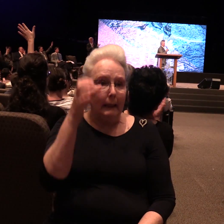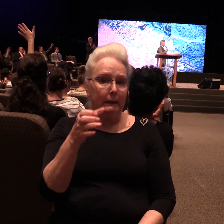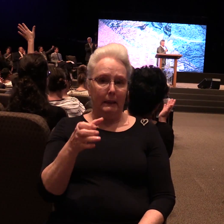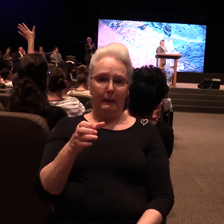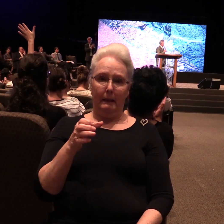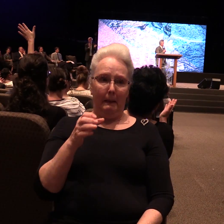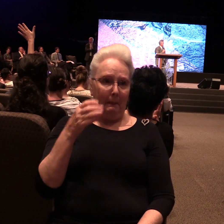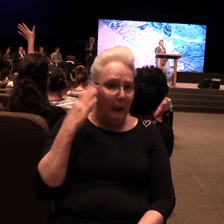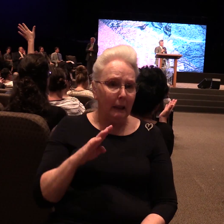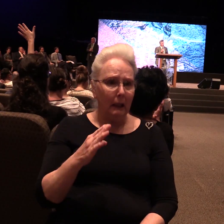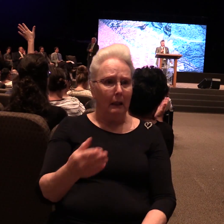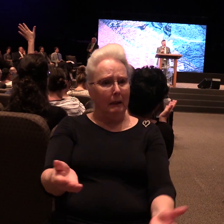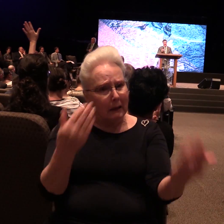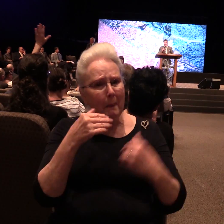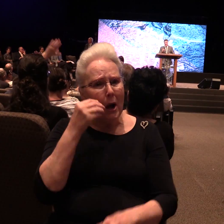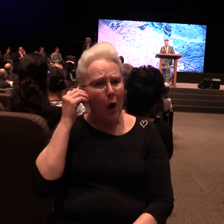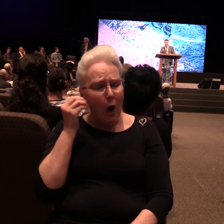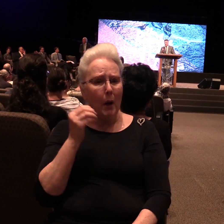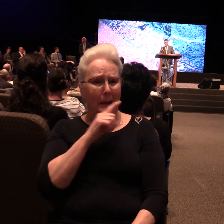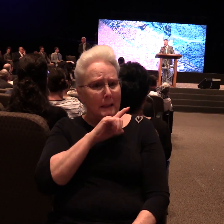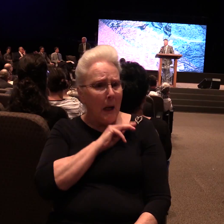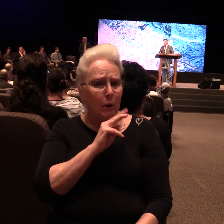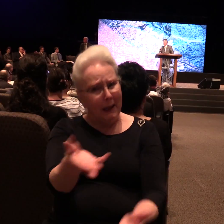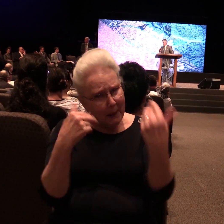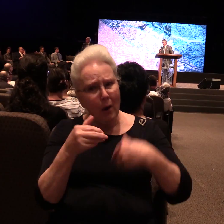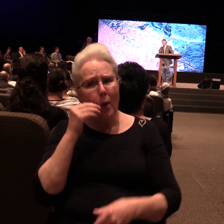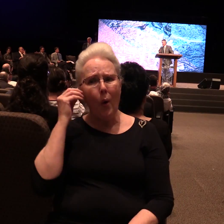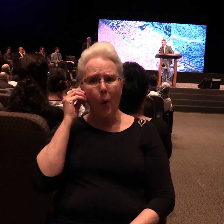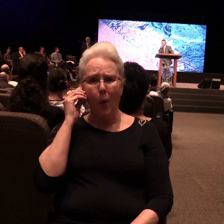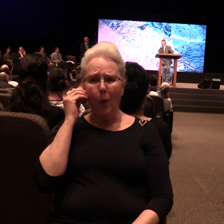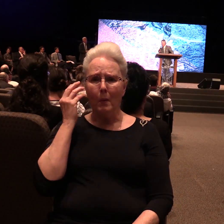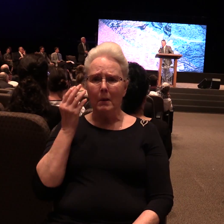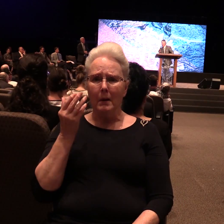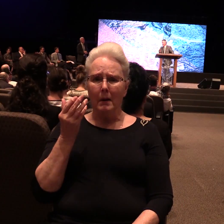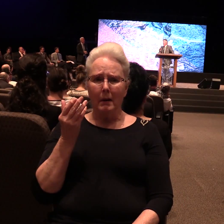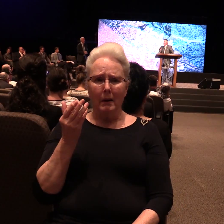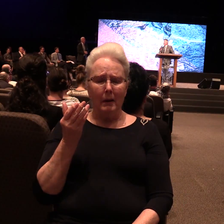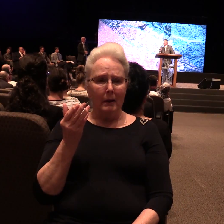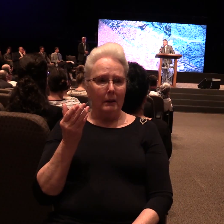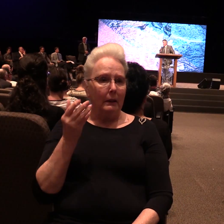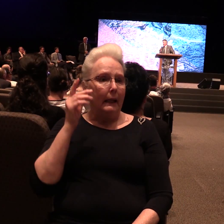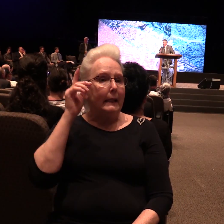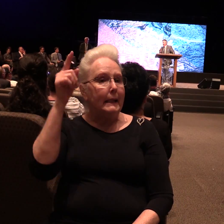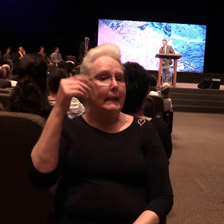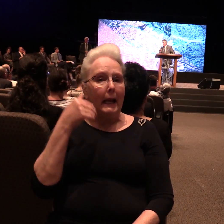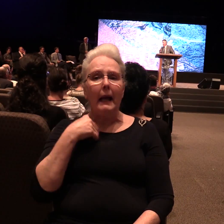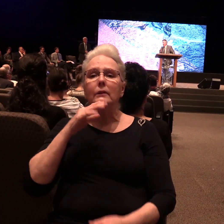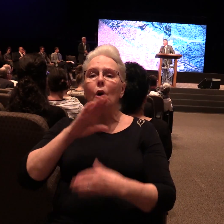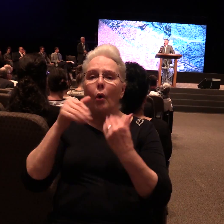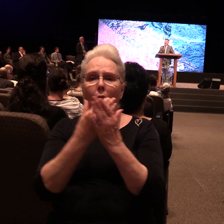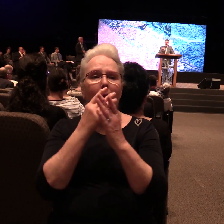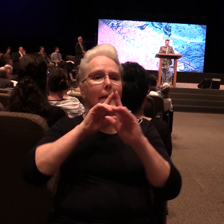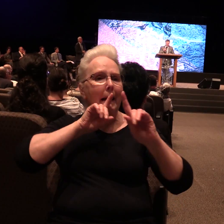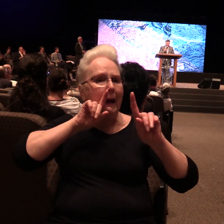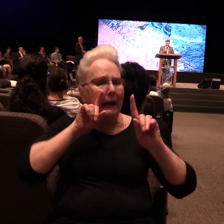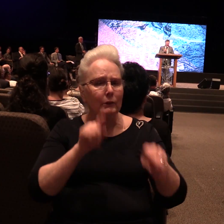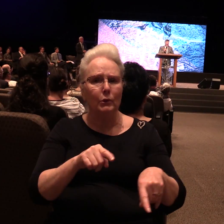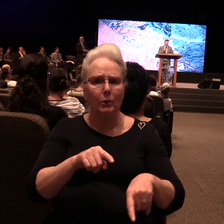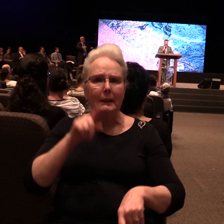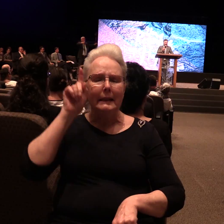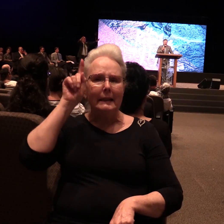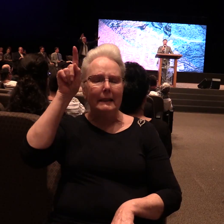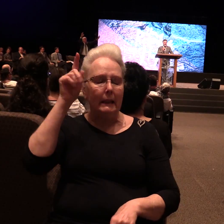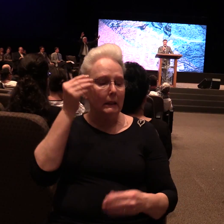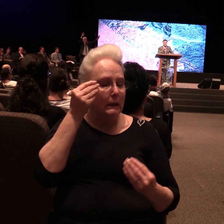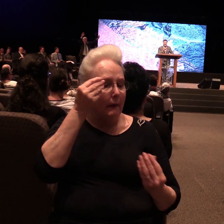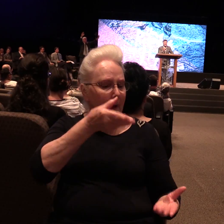God is not asking a question He does not possess the answer for. He's giving Adam an understanding.